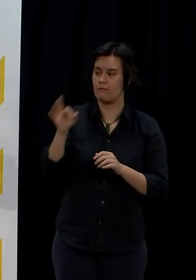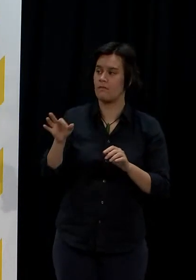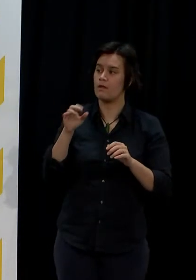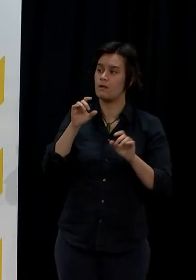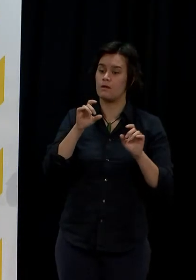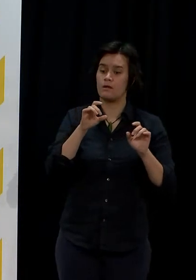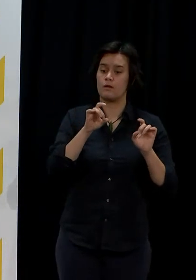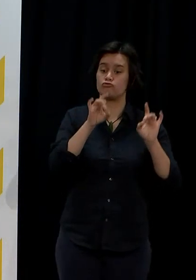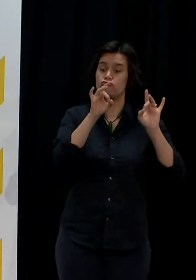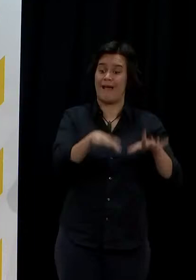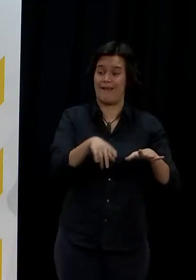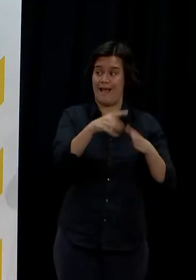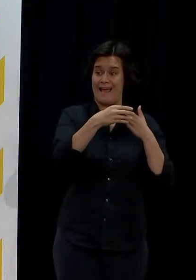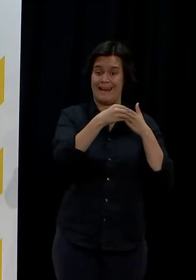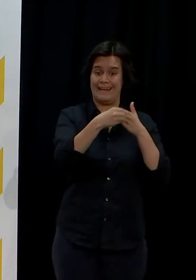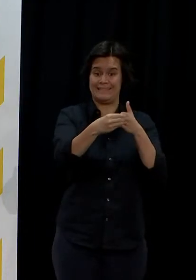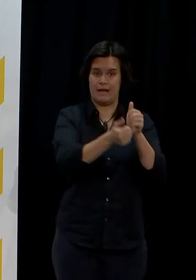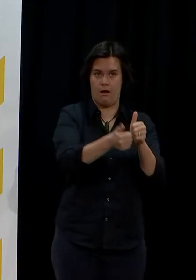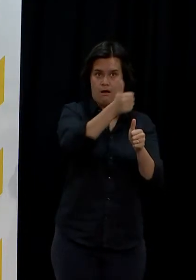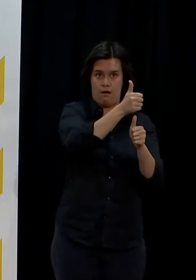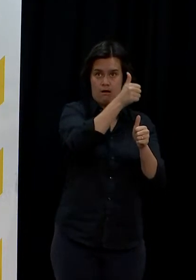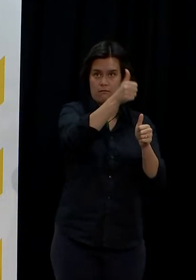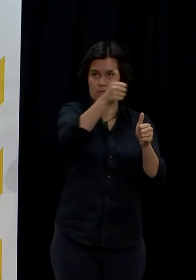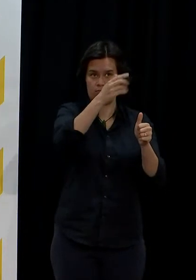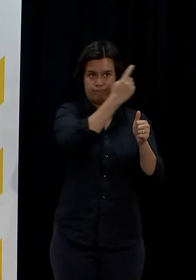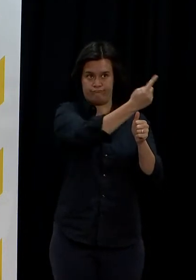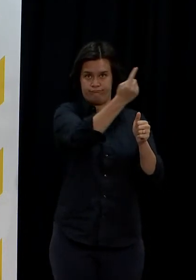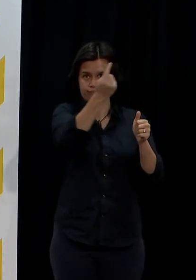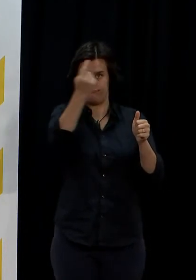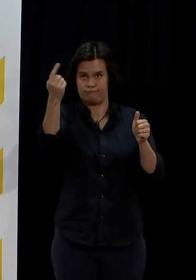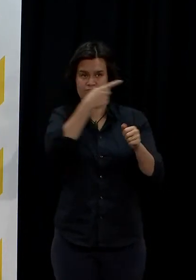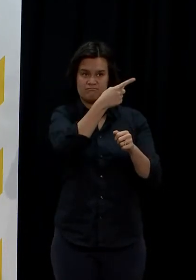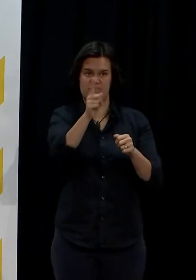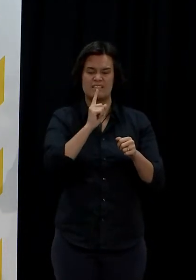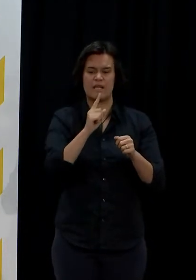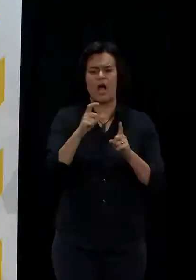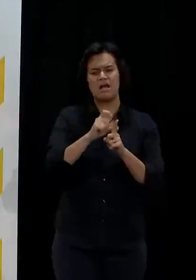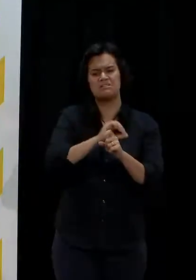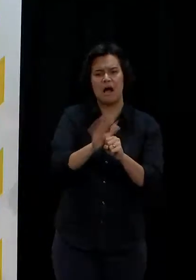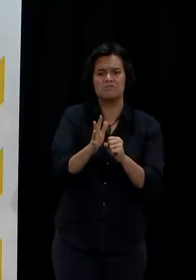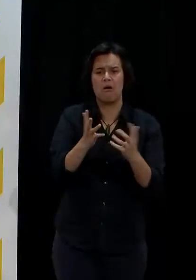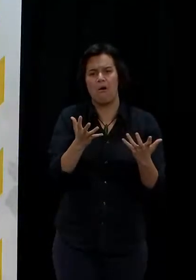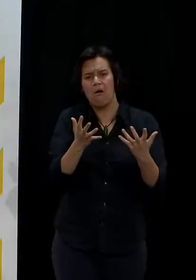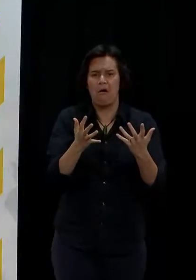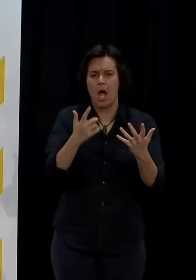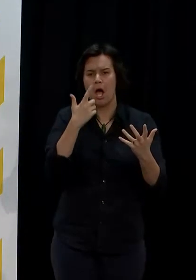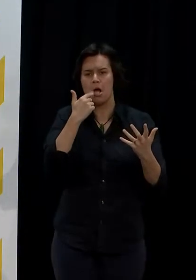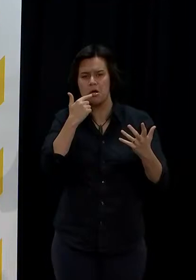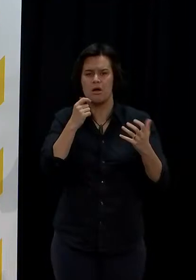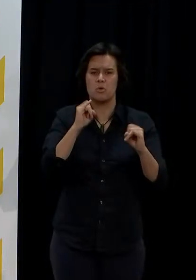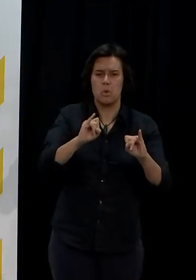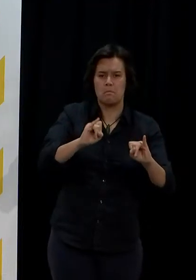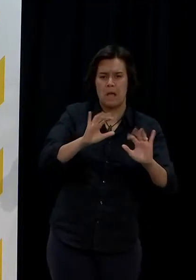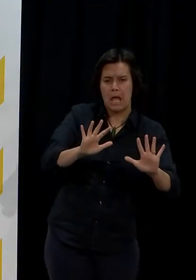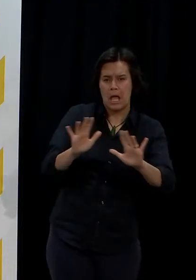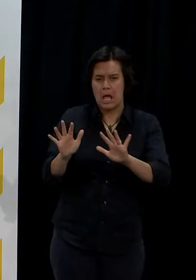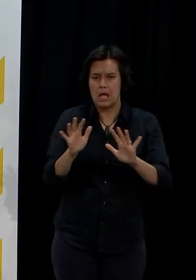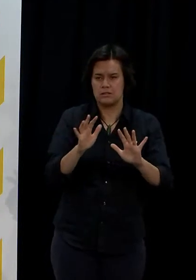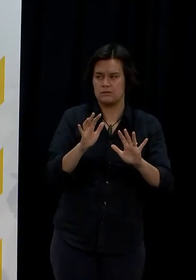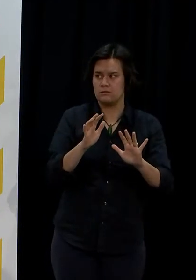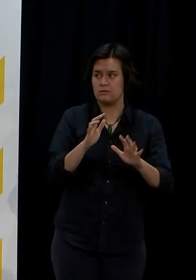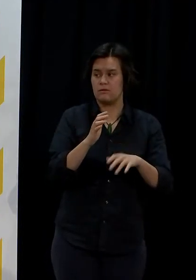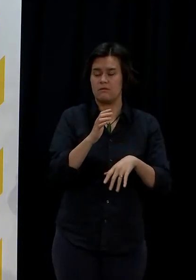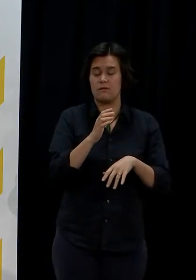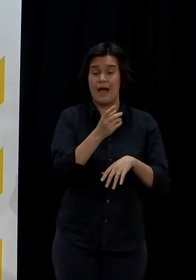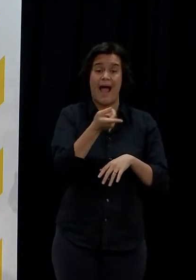talking down Delta and their chances of eliminating Delta more specifically. Scott Morrison's call it absurd. Yesterday, Josh Feinberg said it can't be done.